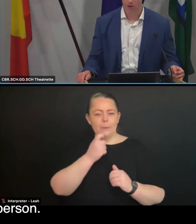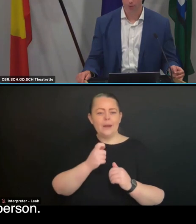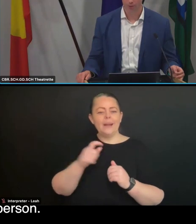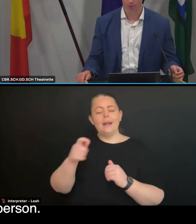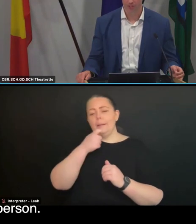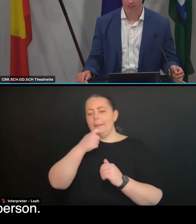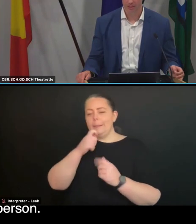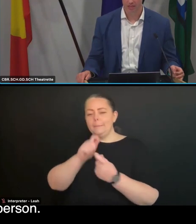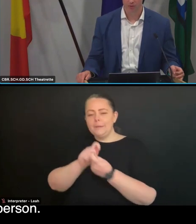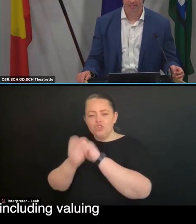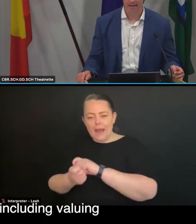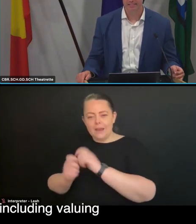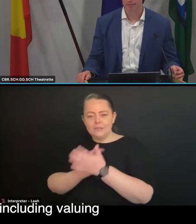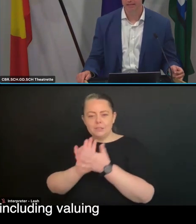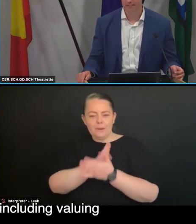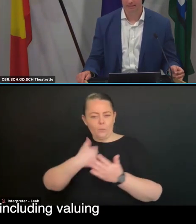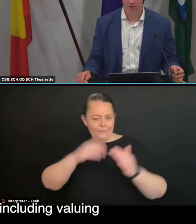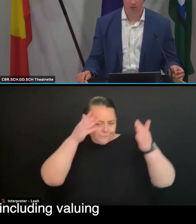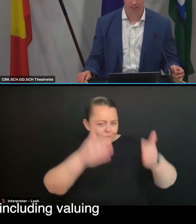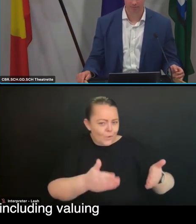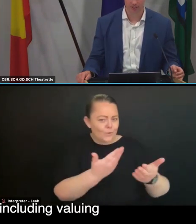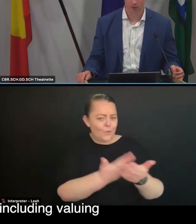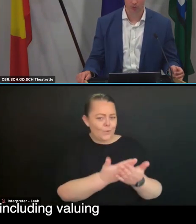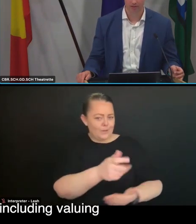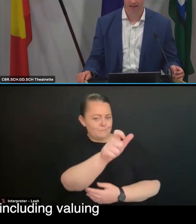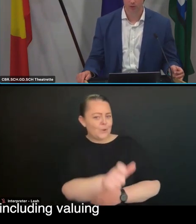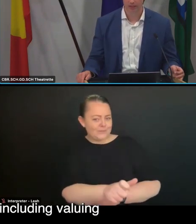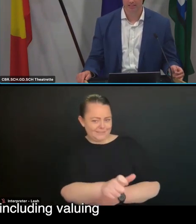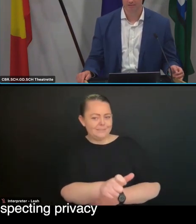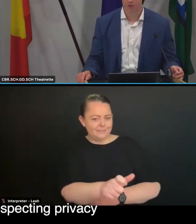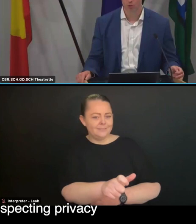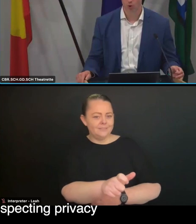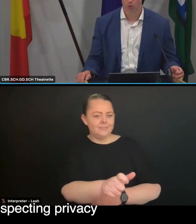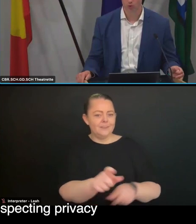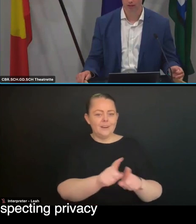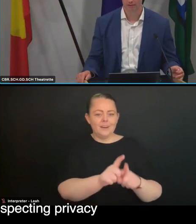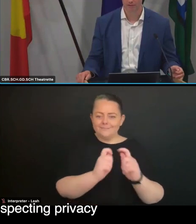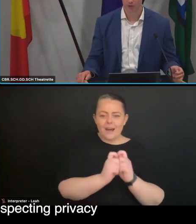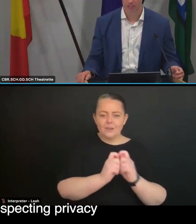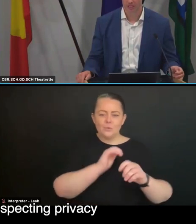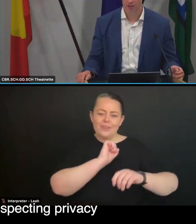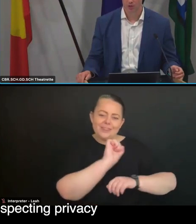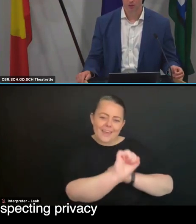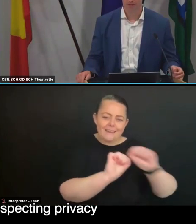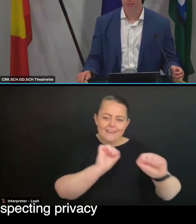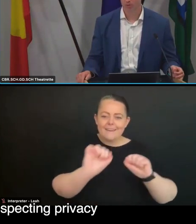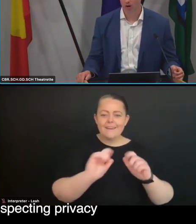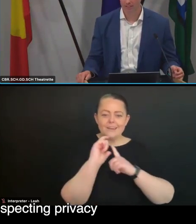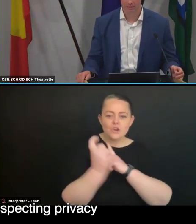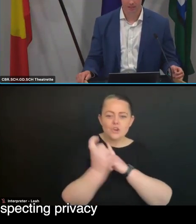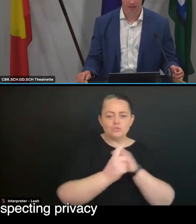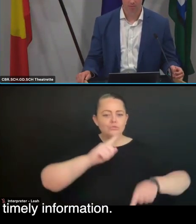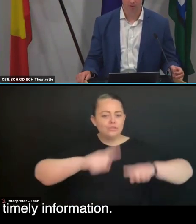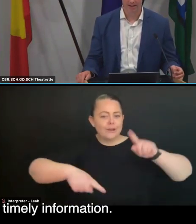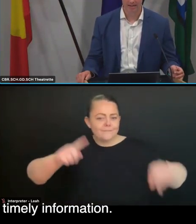the older person. It retains many existing concepts, including valuing individual cultural and diversity, respecting